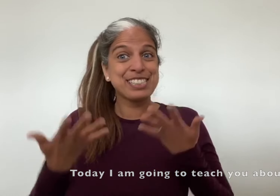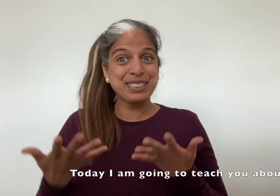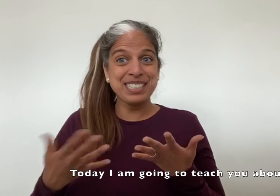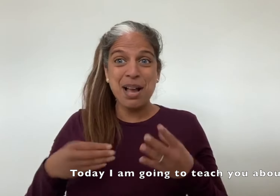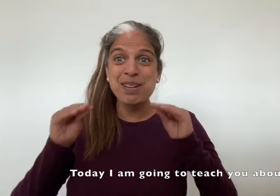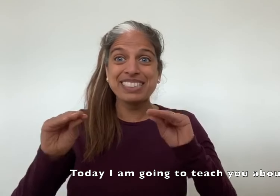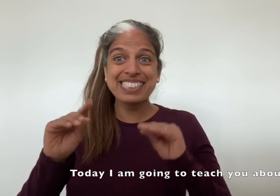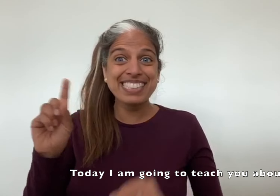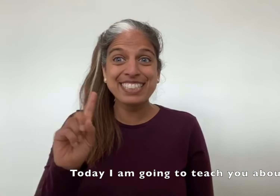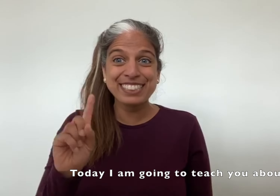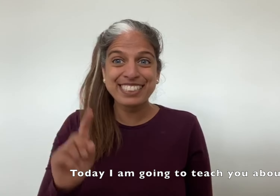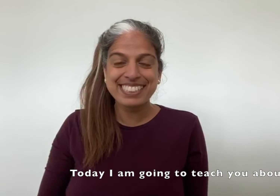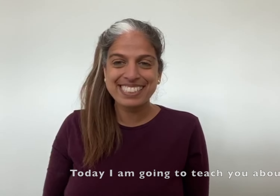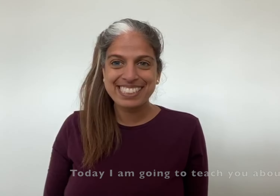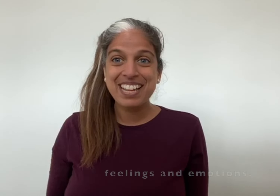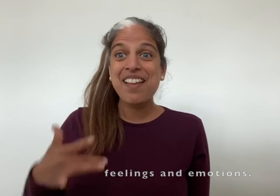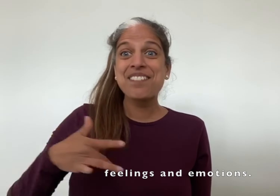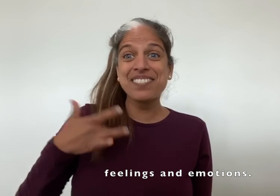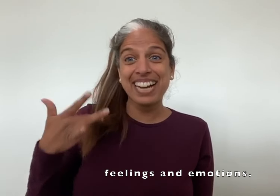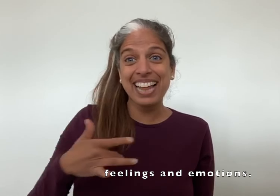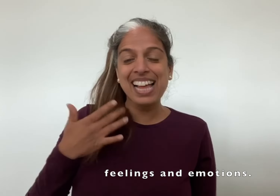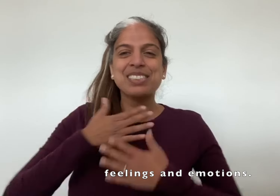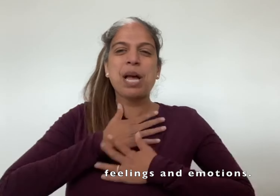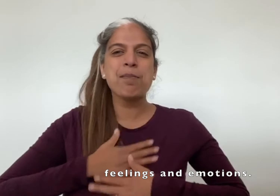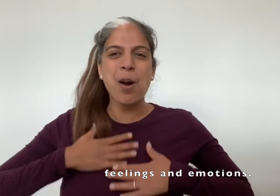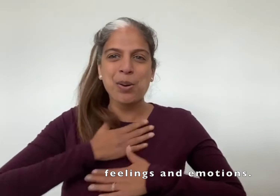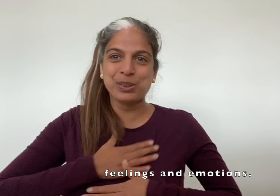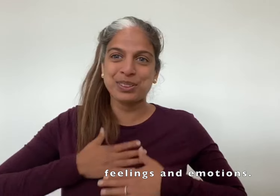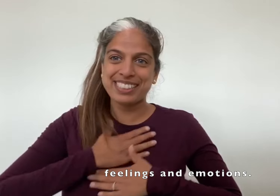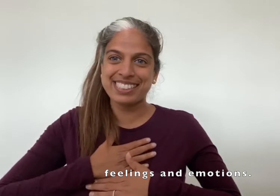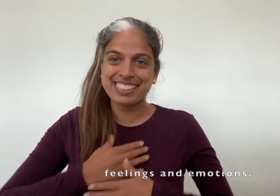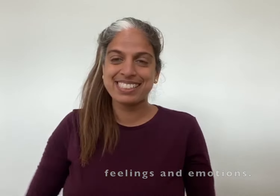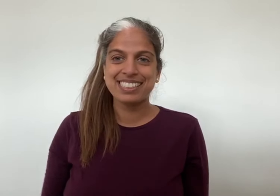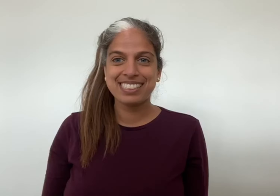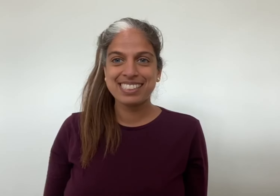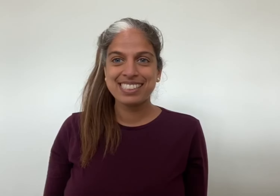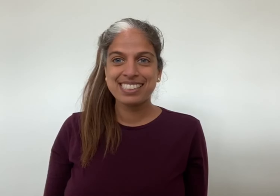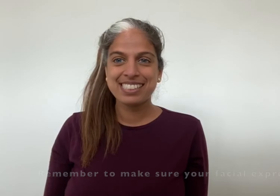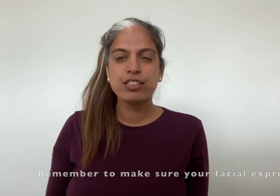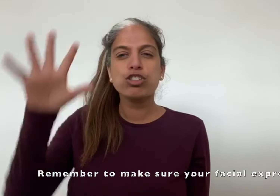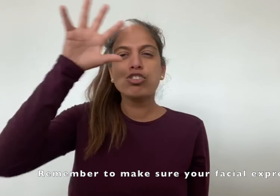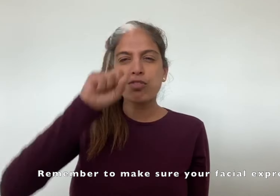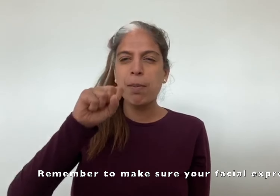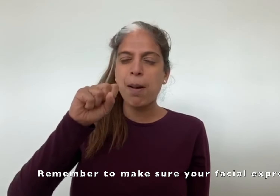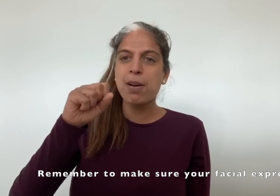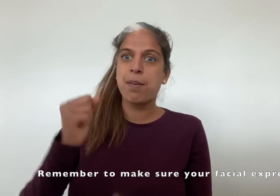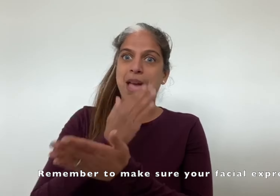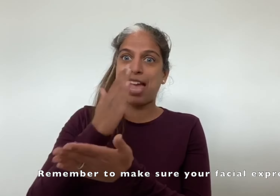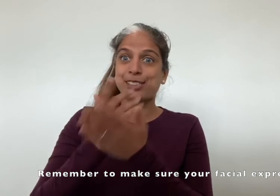today I'm going to teach you about feelings and emotions remember to make